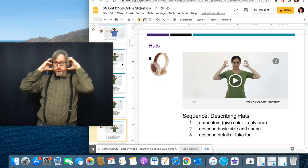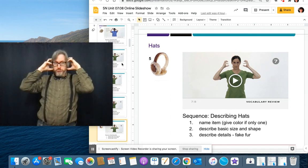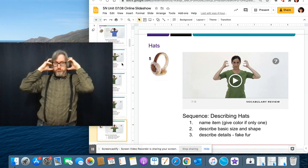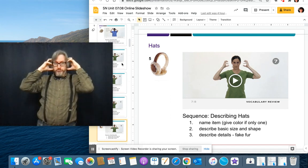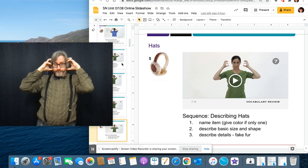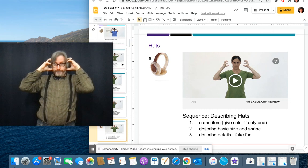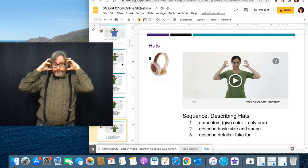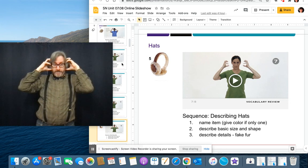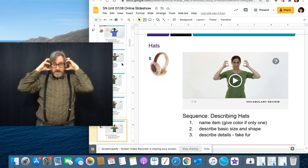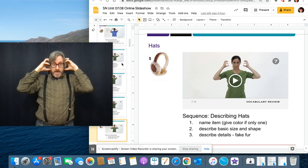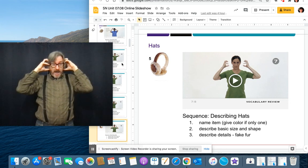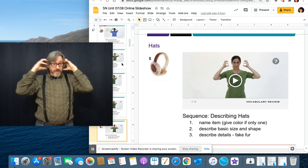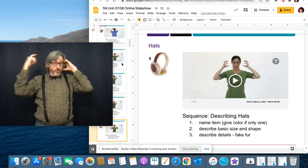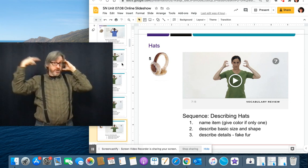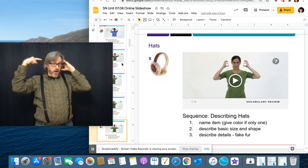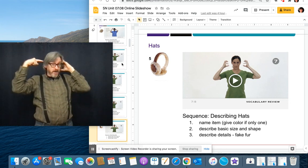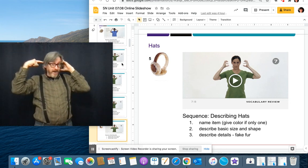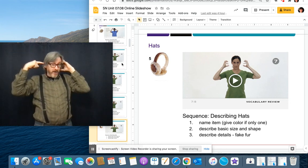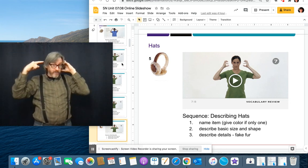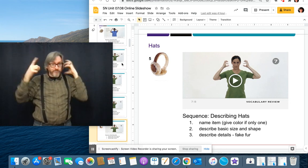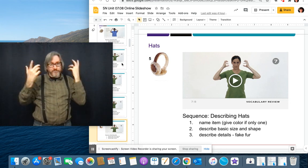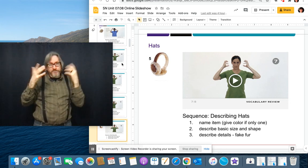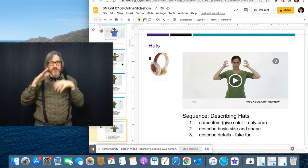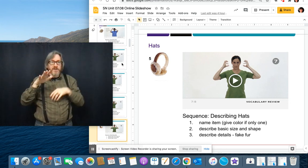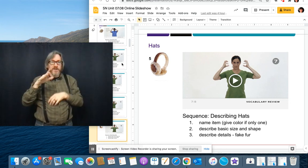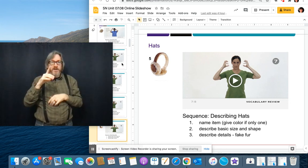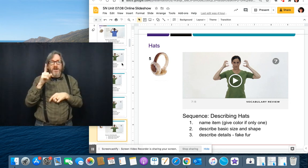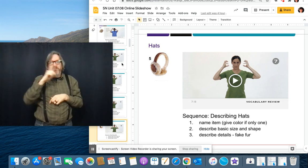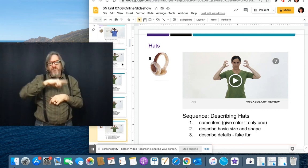and then you could talk about